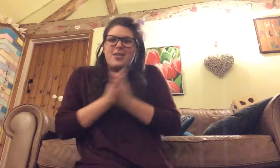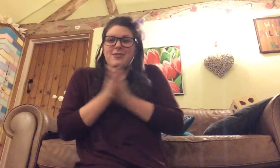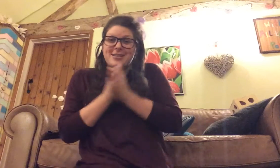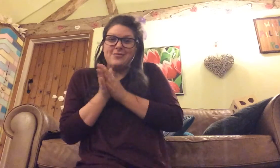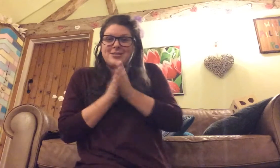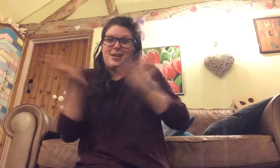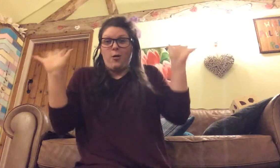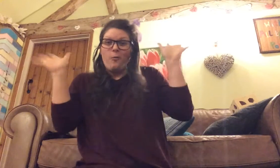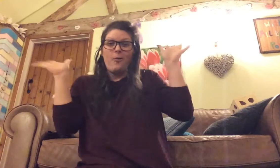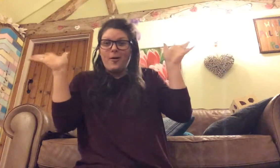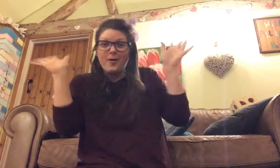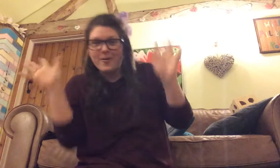another activity.